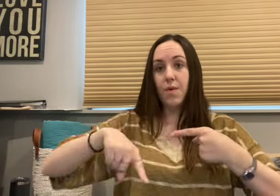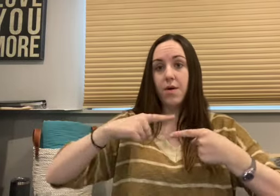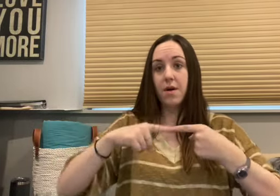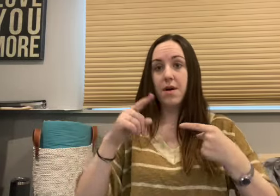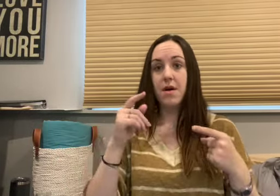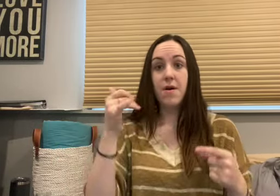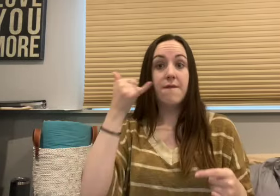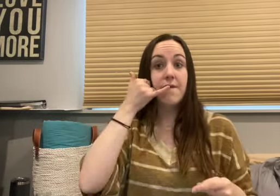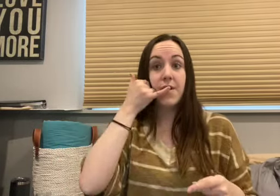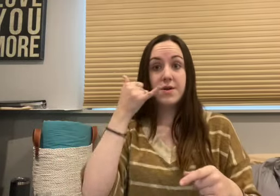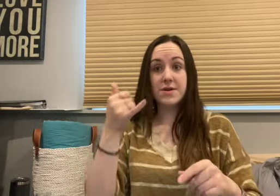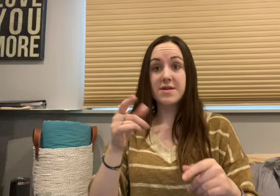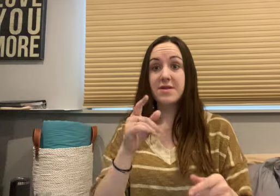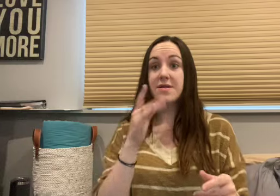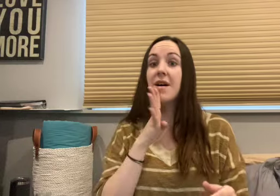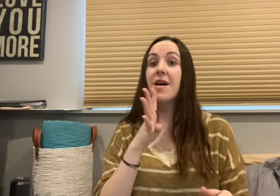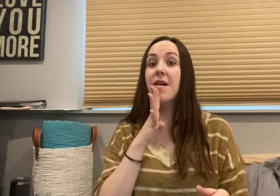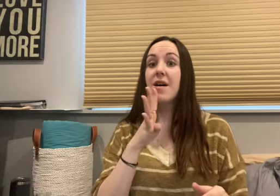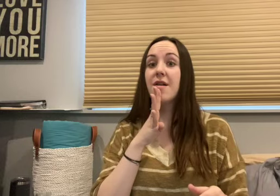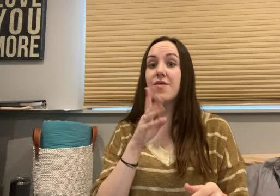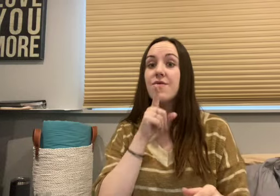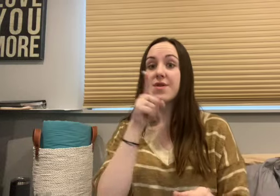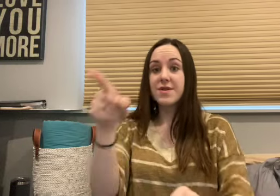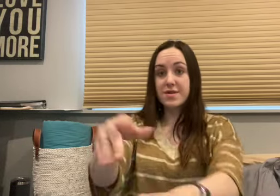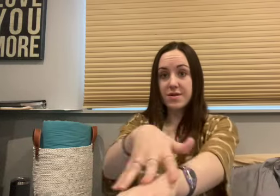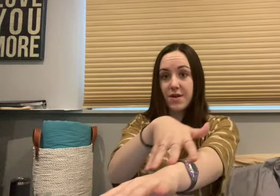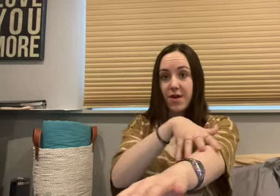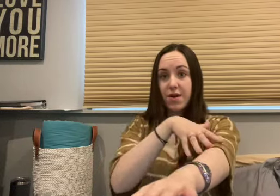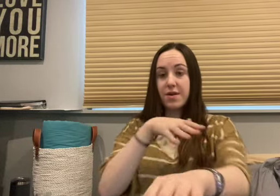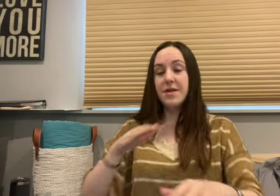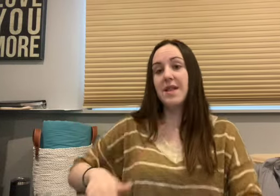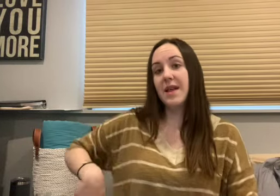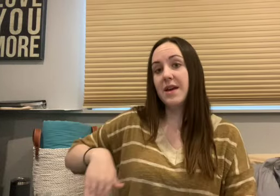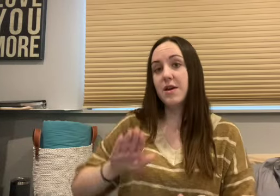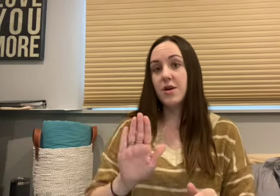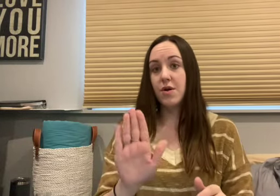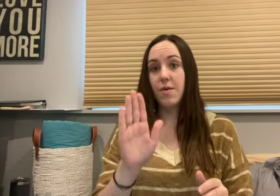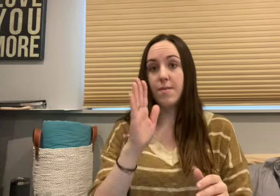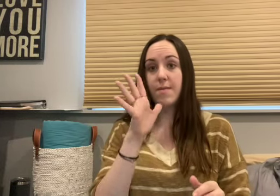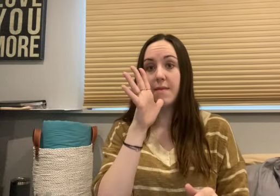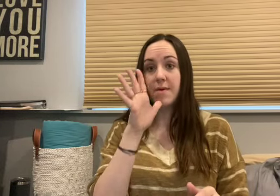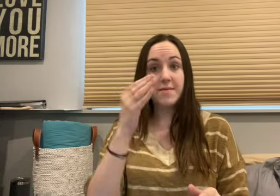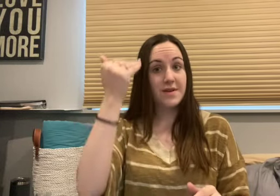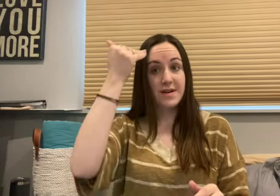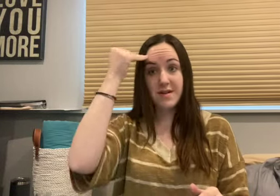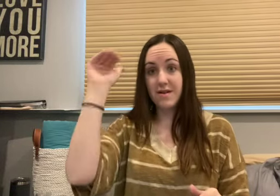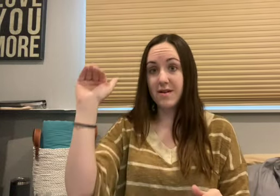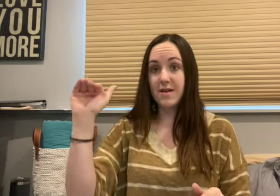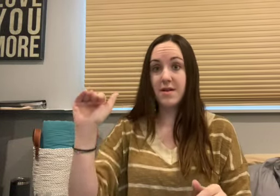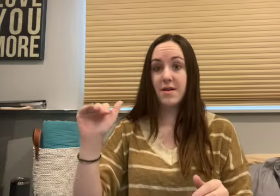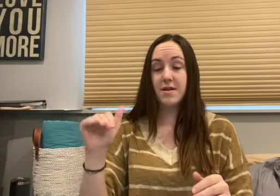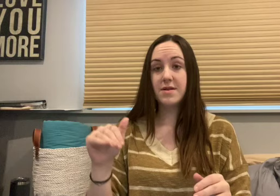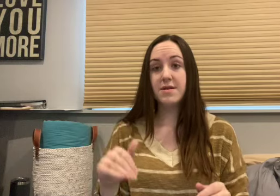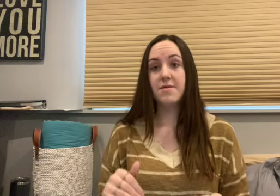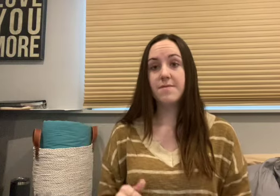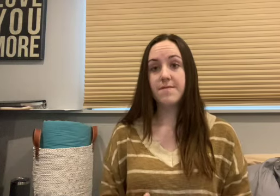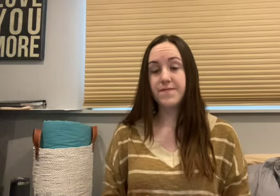slow Cause it's late and your mama don't know Our song is a weird laugh The first date, man, I didn't kiss her and I should